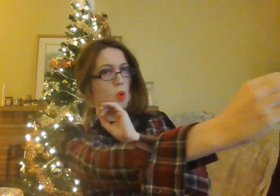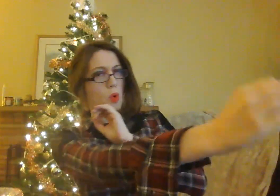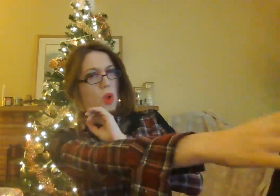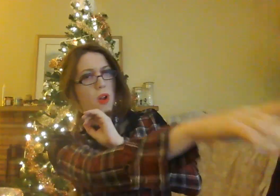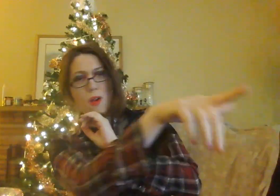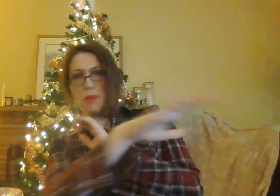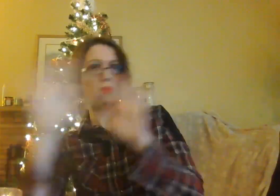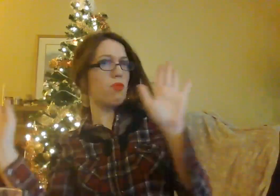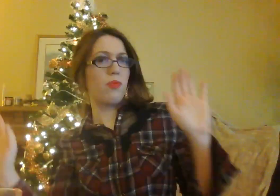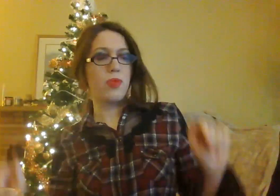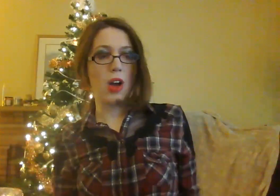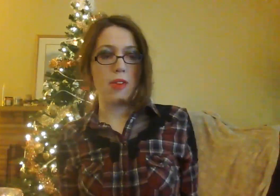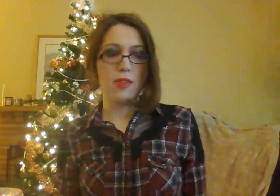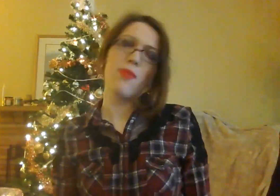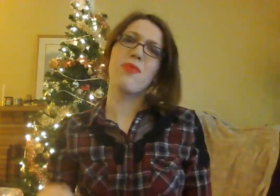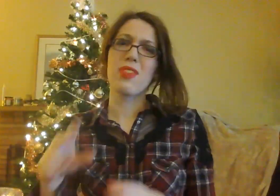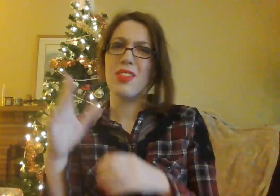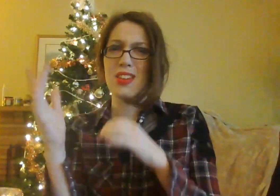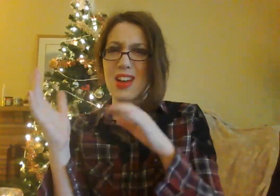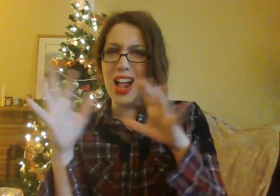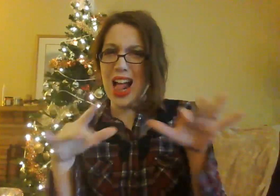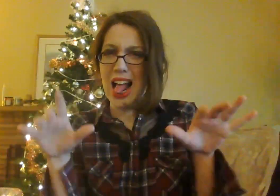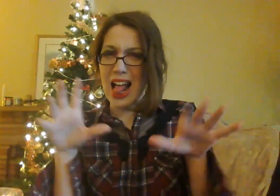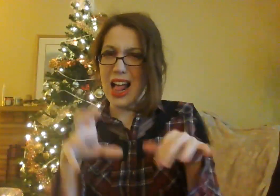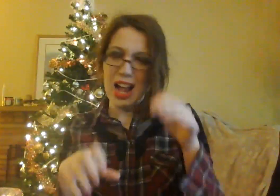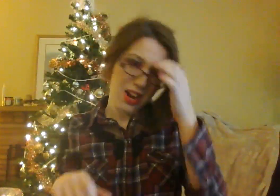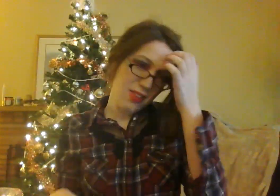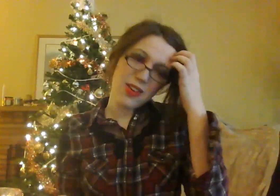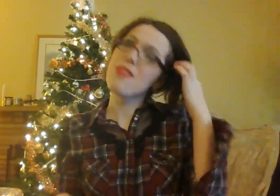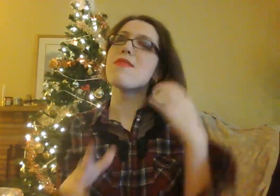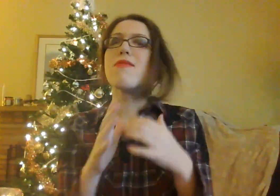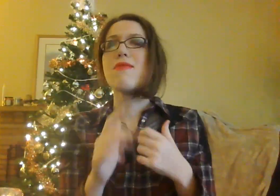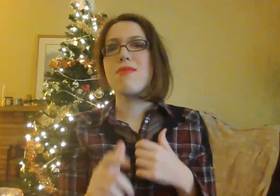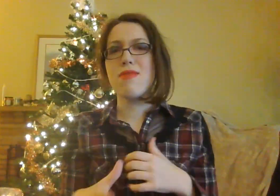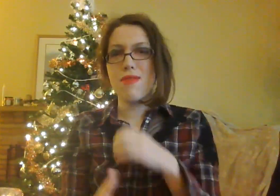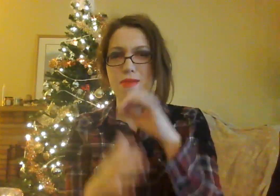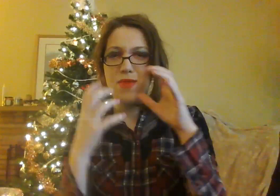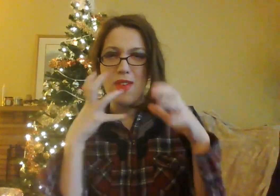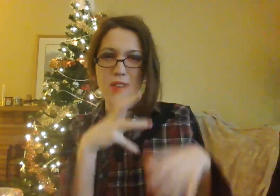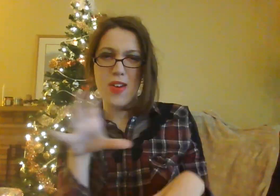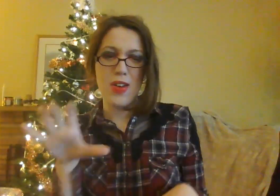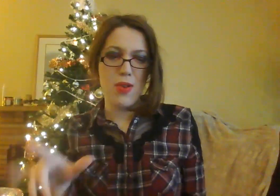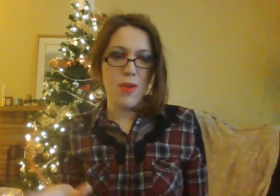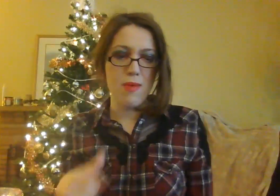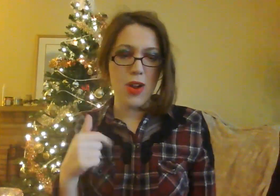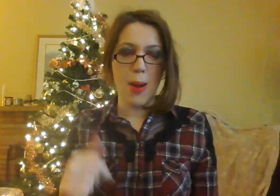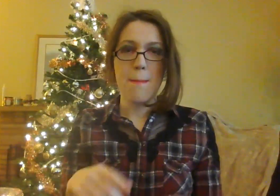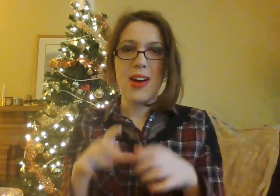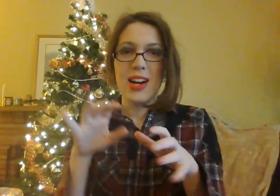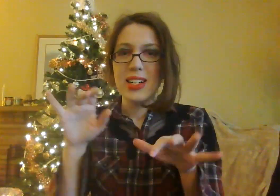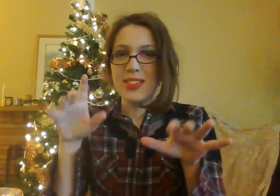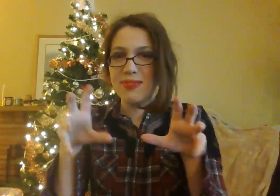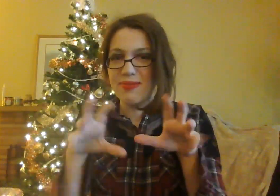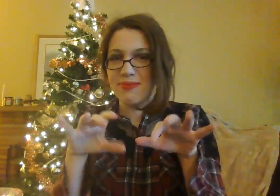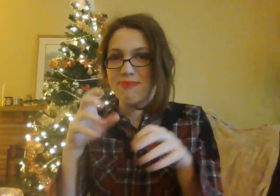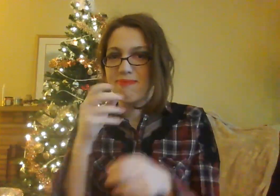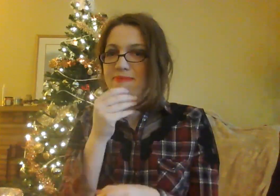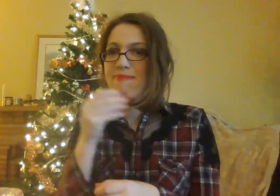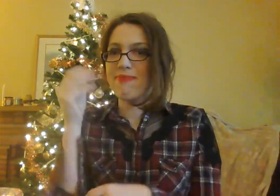You're a vile one, Mr. Grinch. You have termites in your